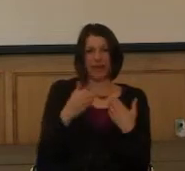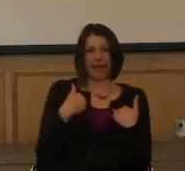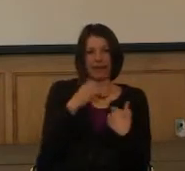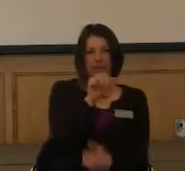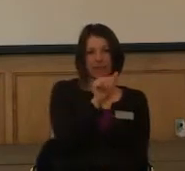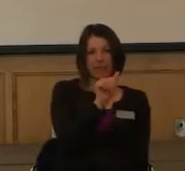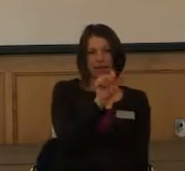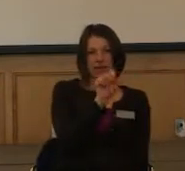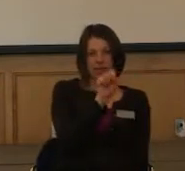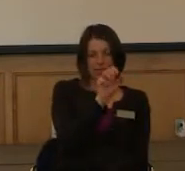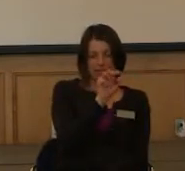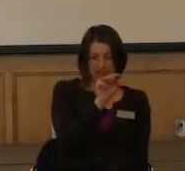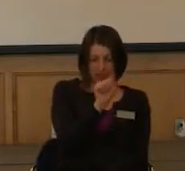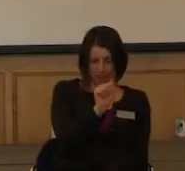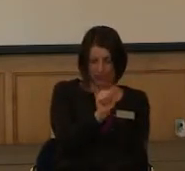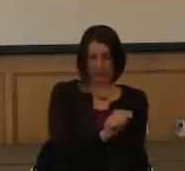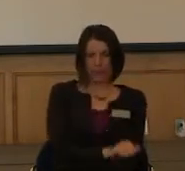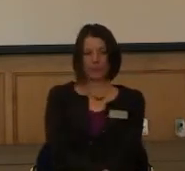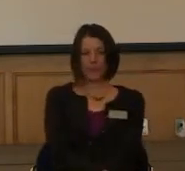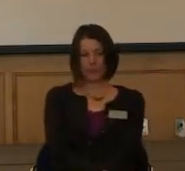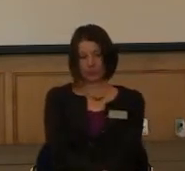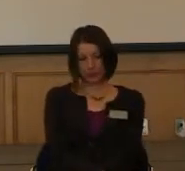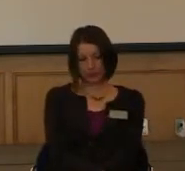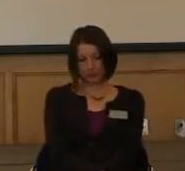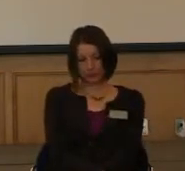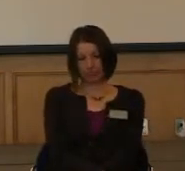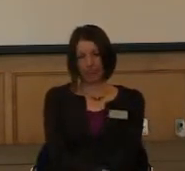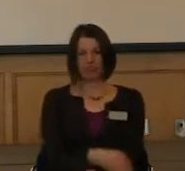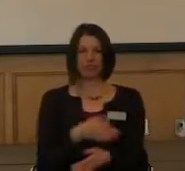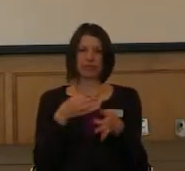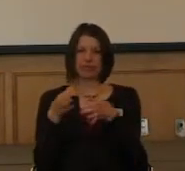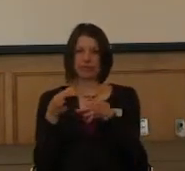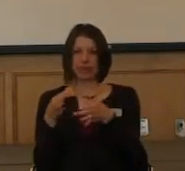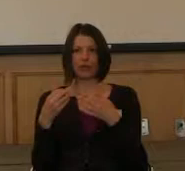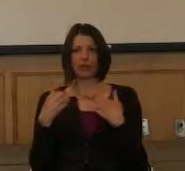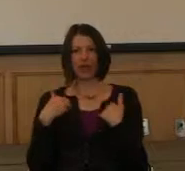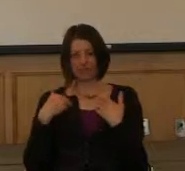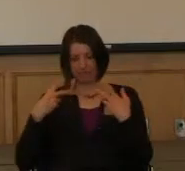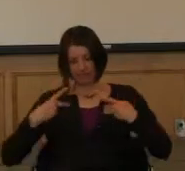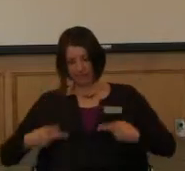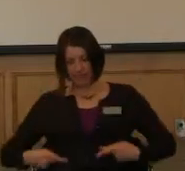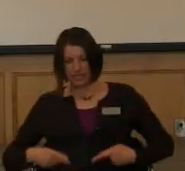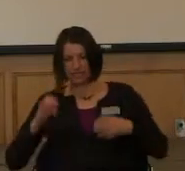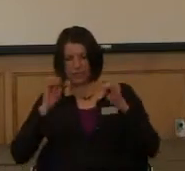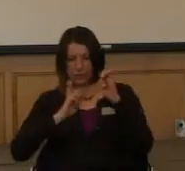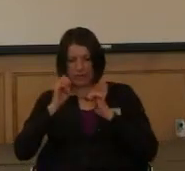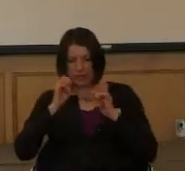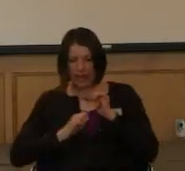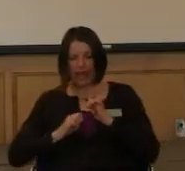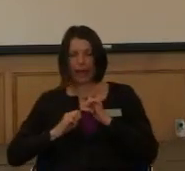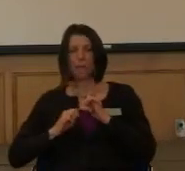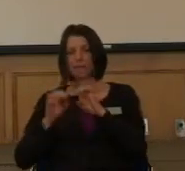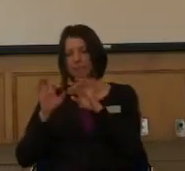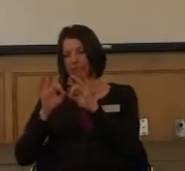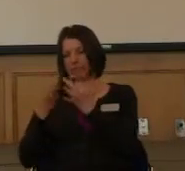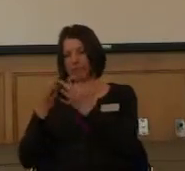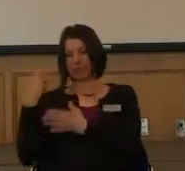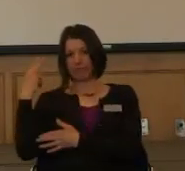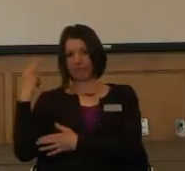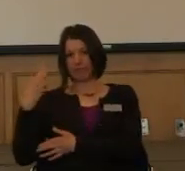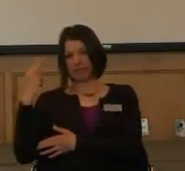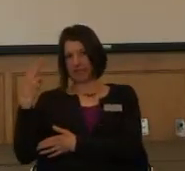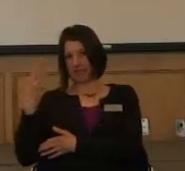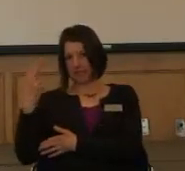Okay. And just a little bit about diagnosis, the physical exam, family history because of carrier.